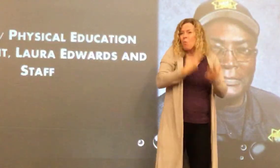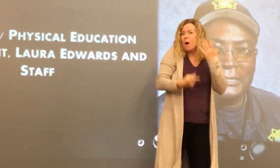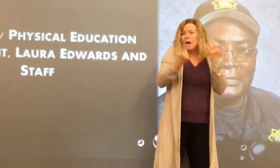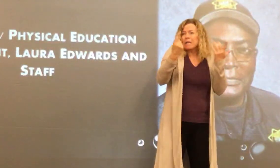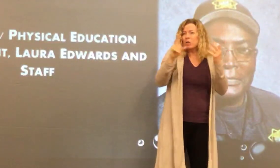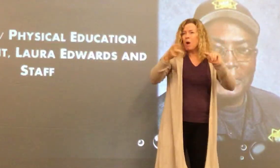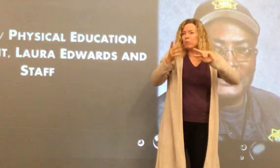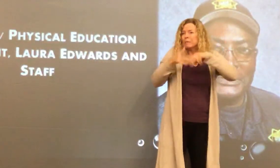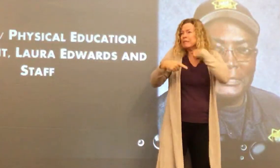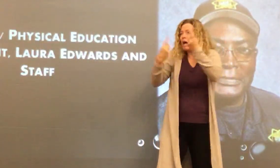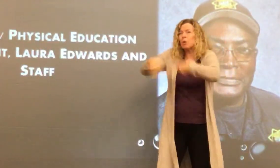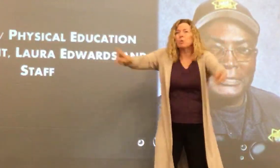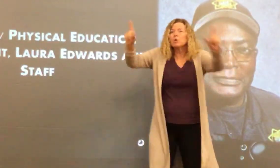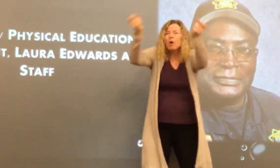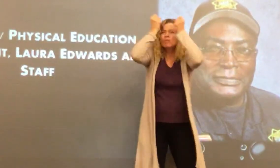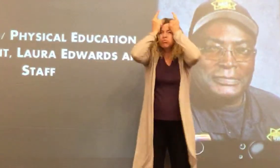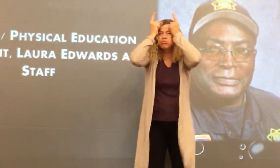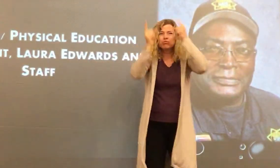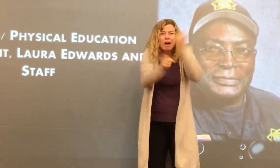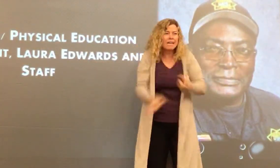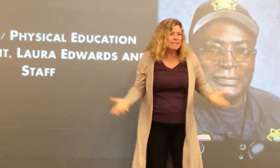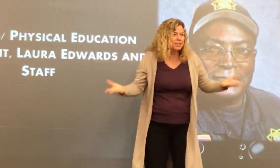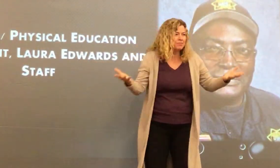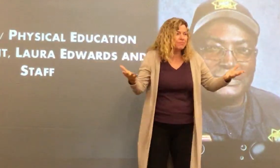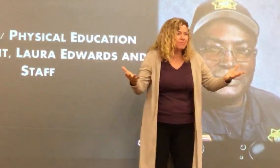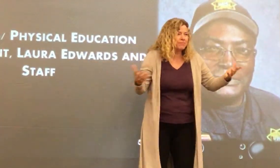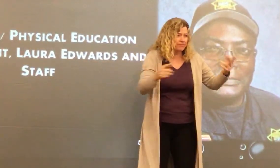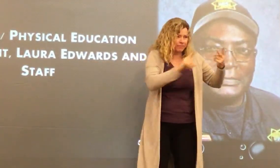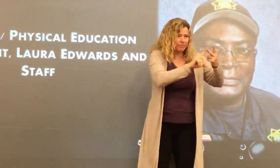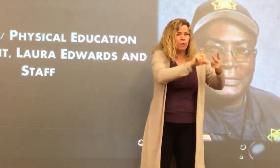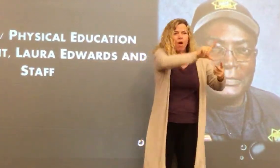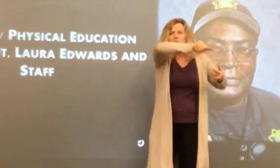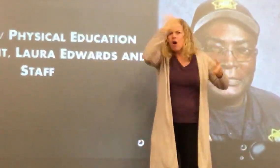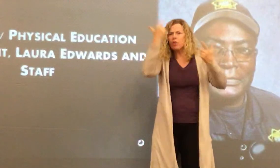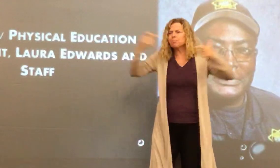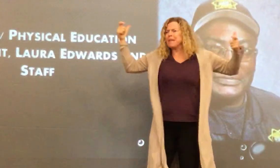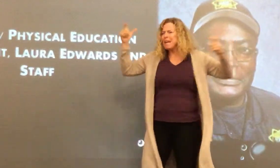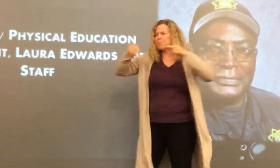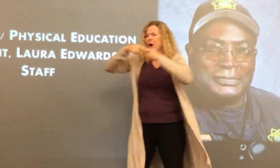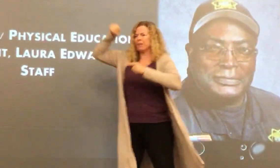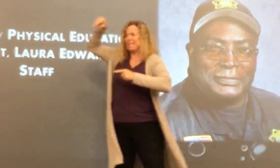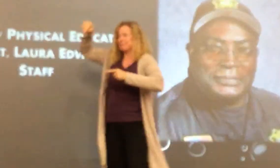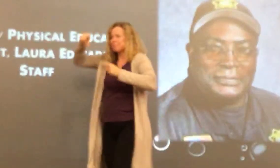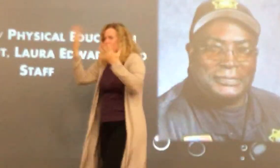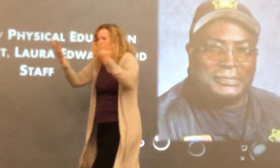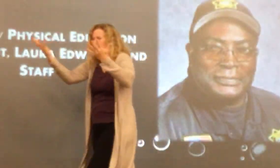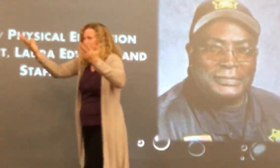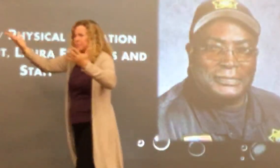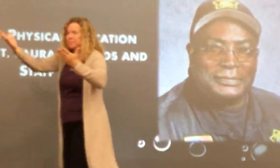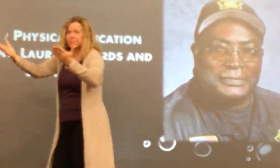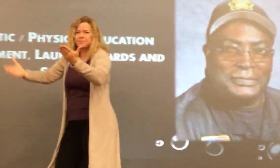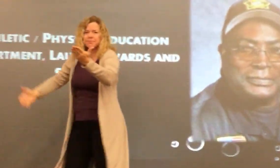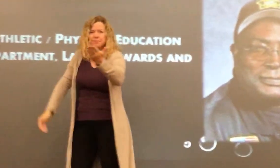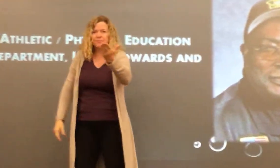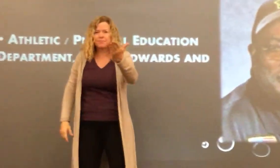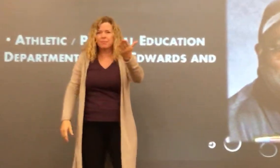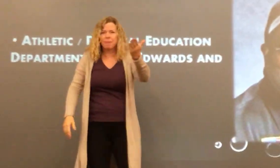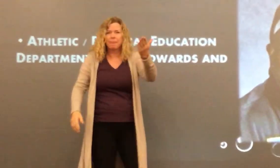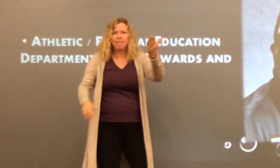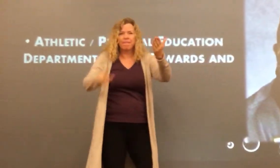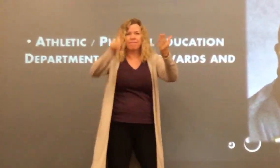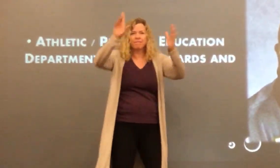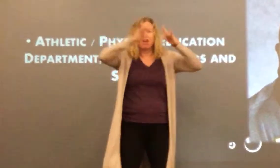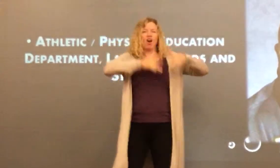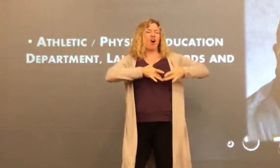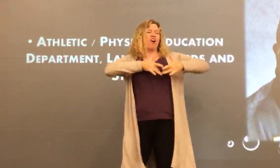us understood what he was trying to say to us at all times, right? Am I right? What else was massive and enormous about